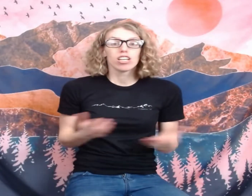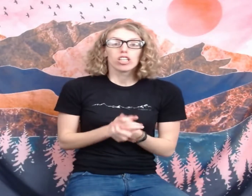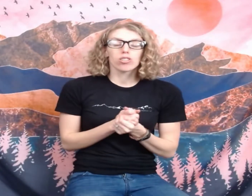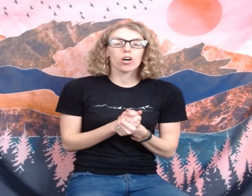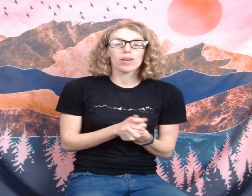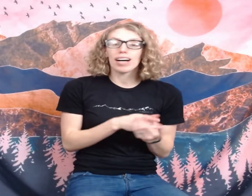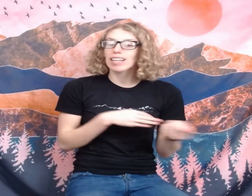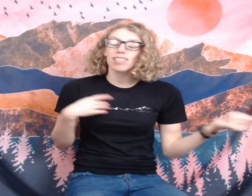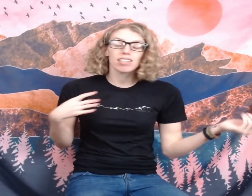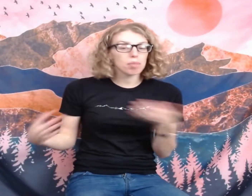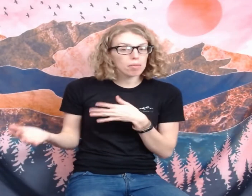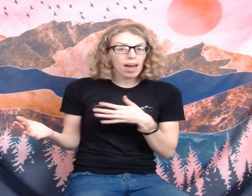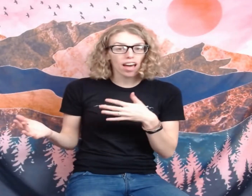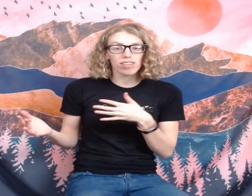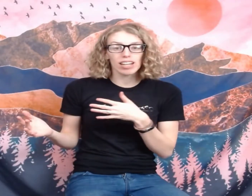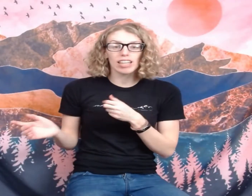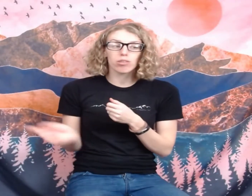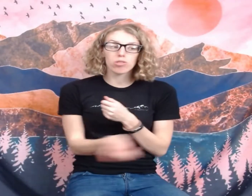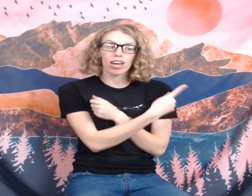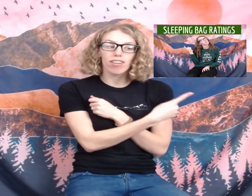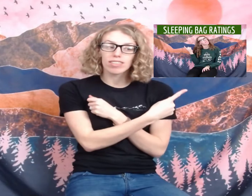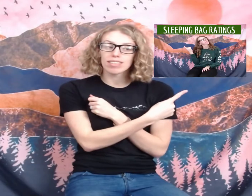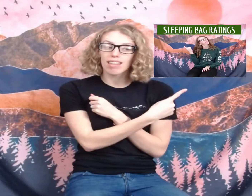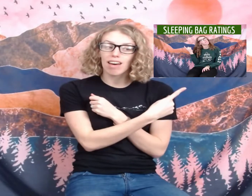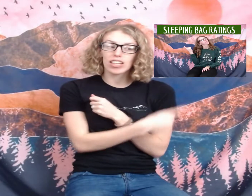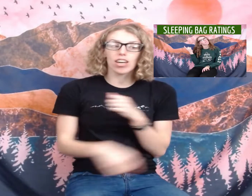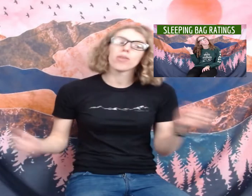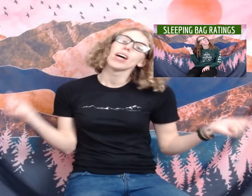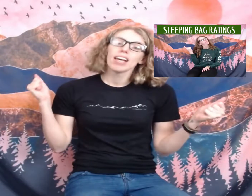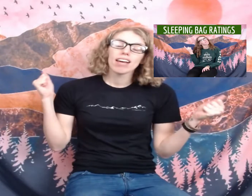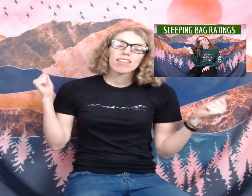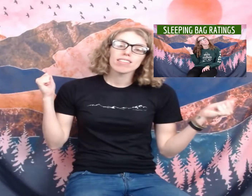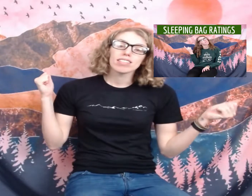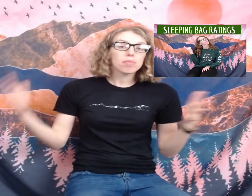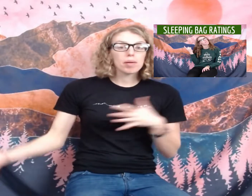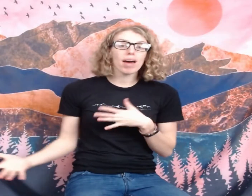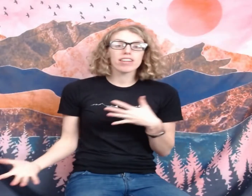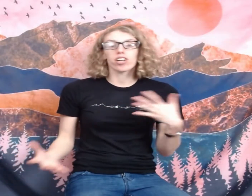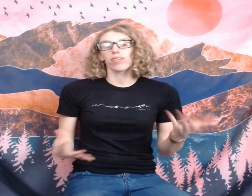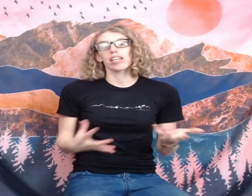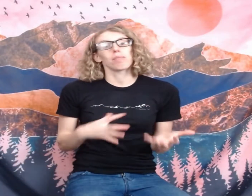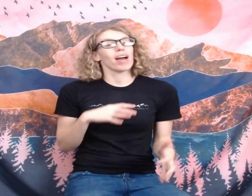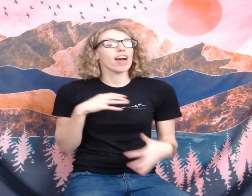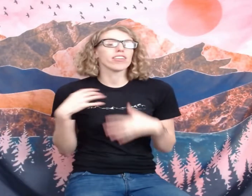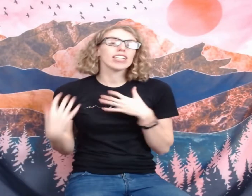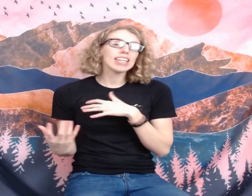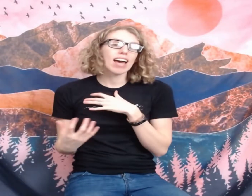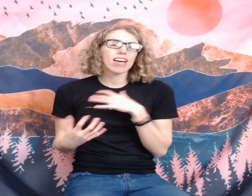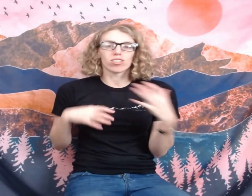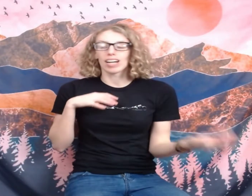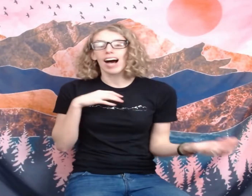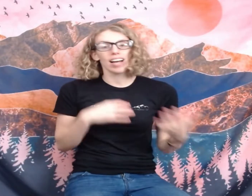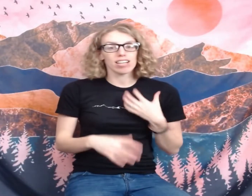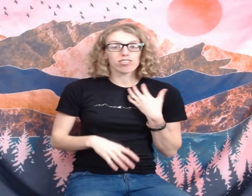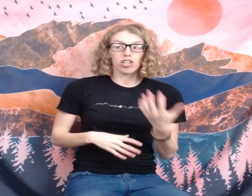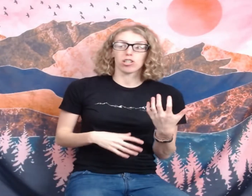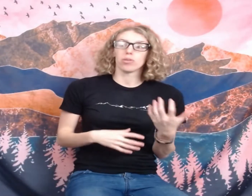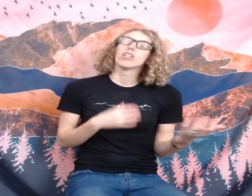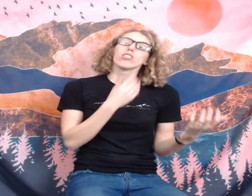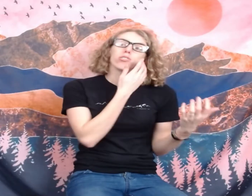So a sleeping pad rating if you check out that video. Sleeping pads are rated by either EN or ISO to